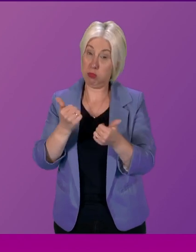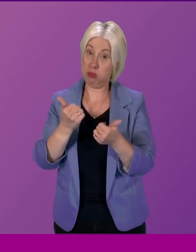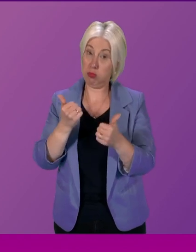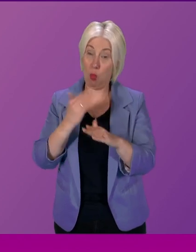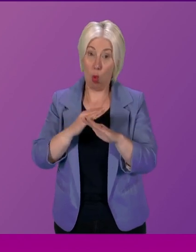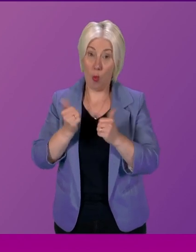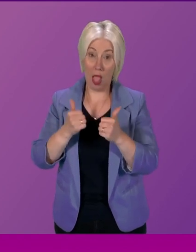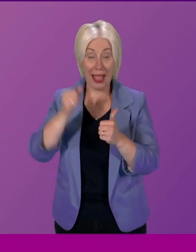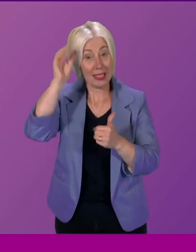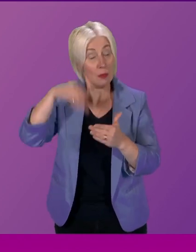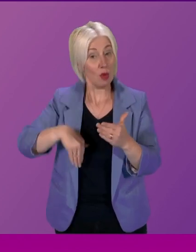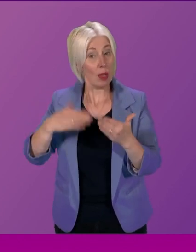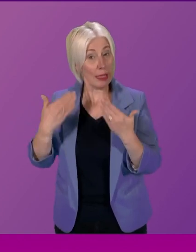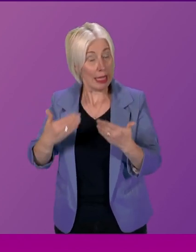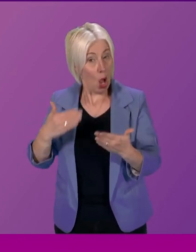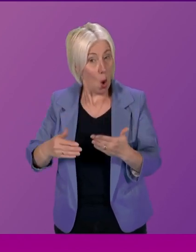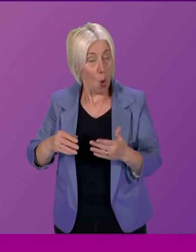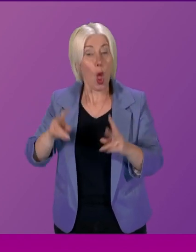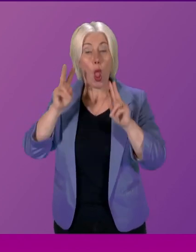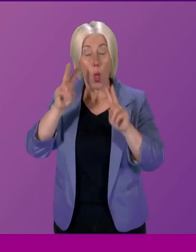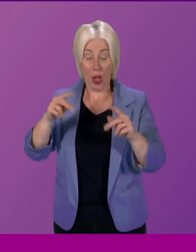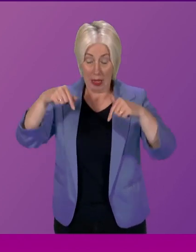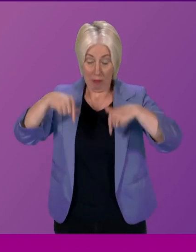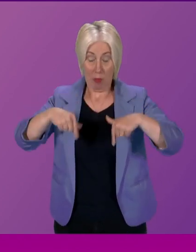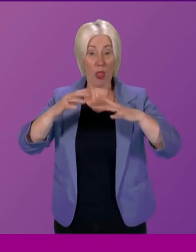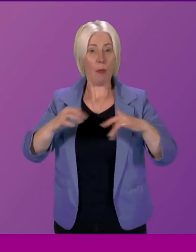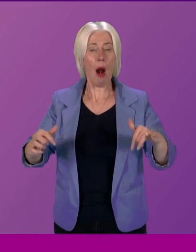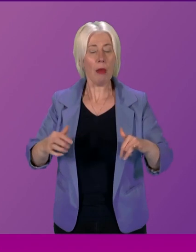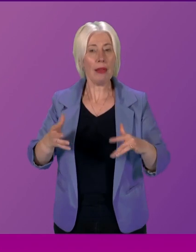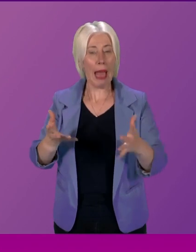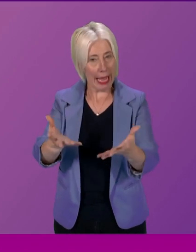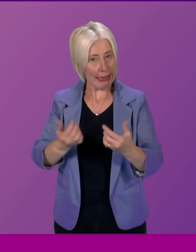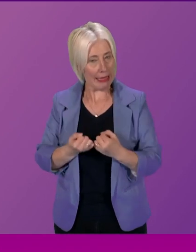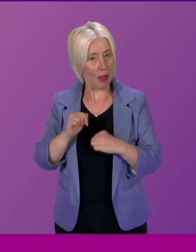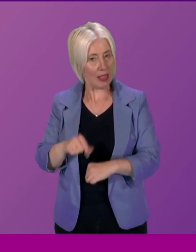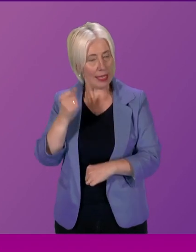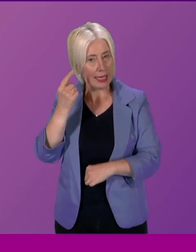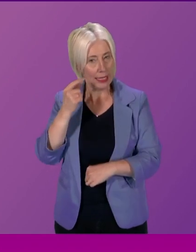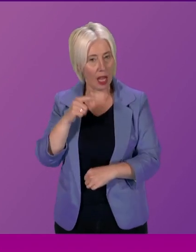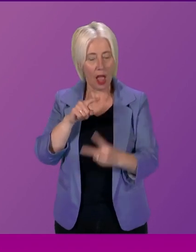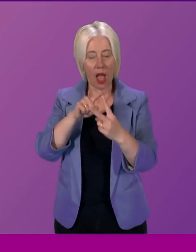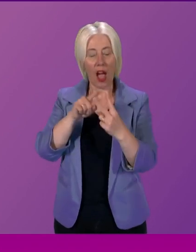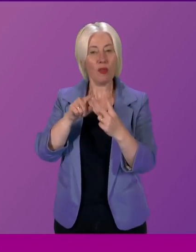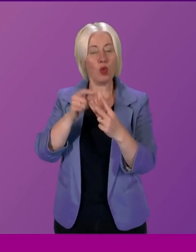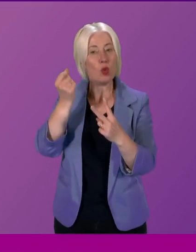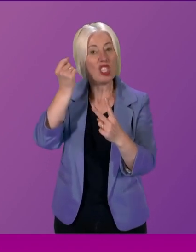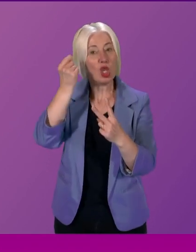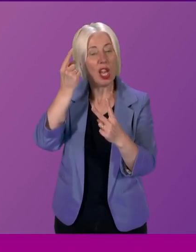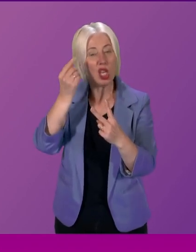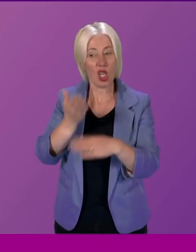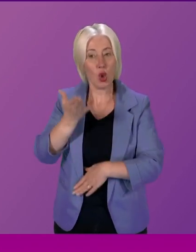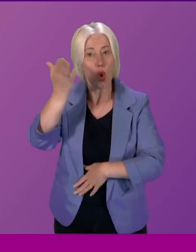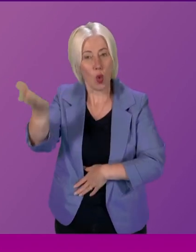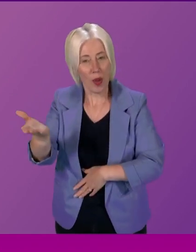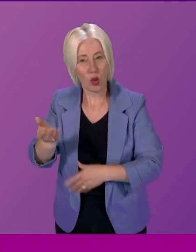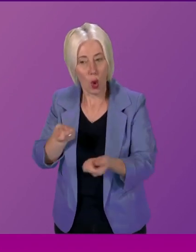anticipation of the Parliament embracing the principle this afternoon, come forward with two suggestions which went to the conveners group, who have embraced